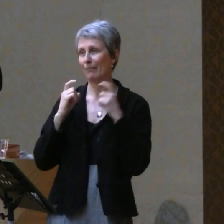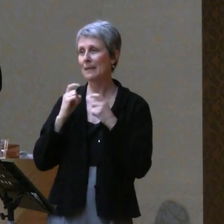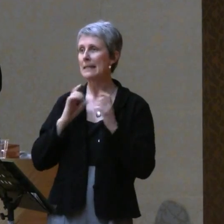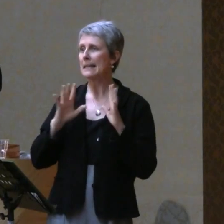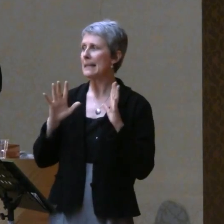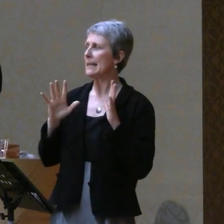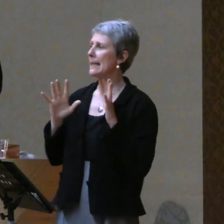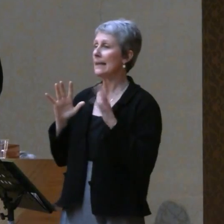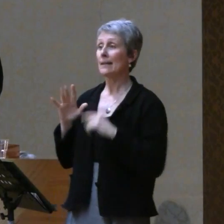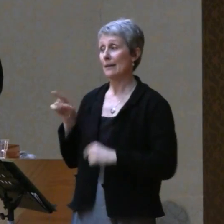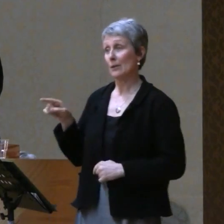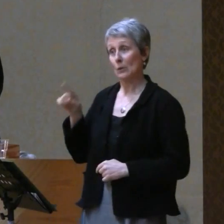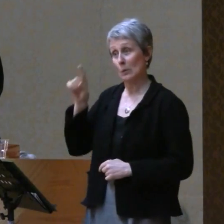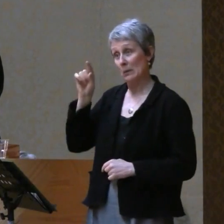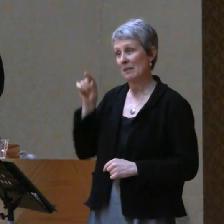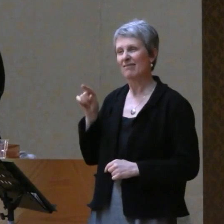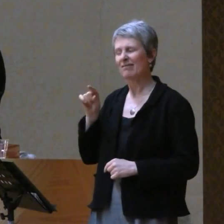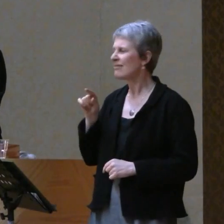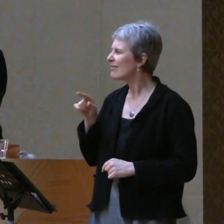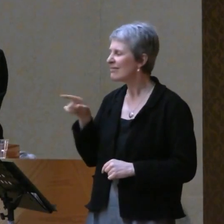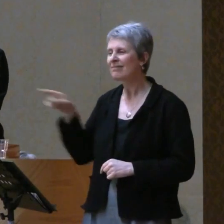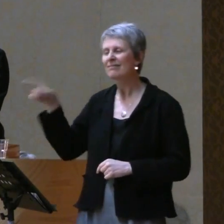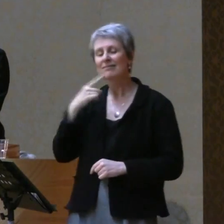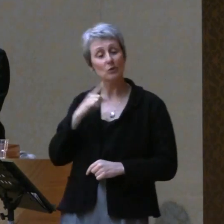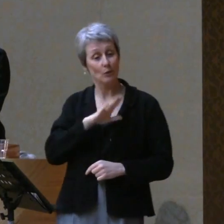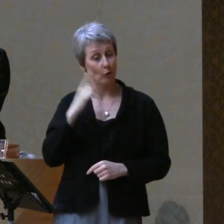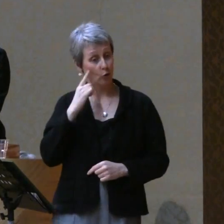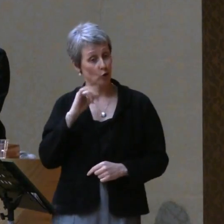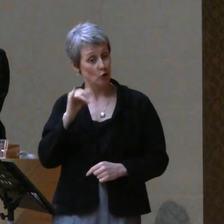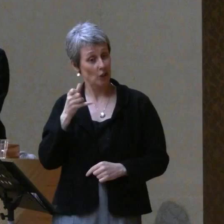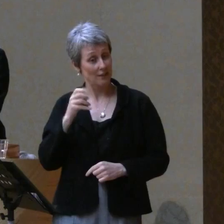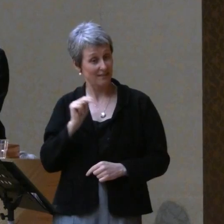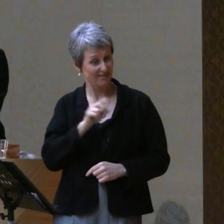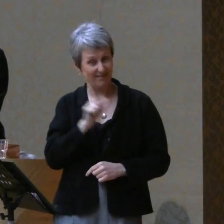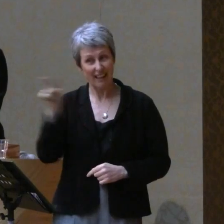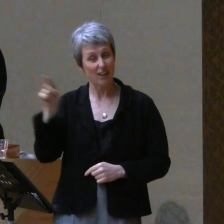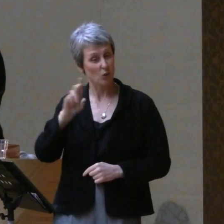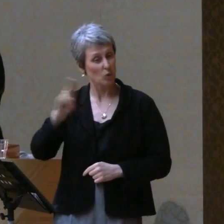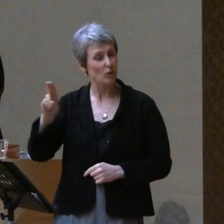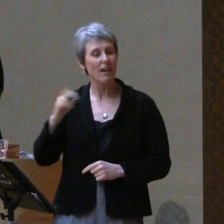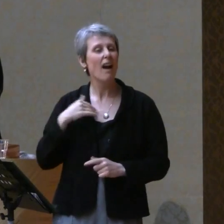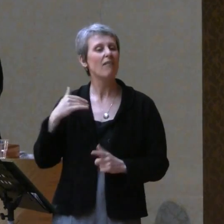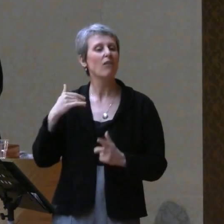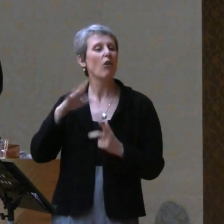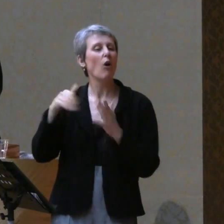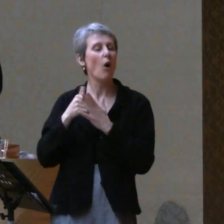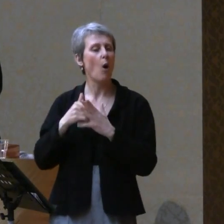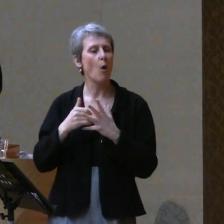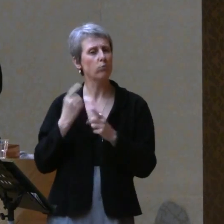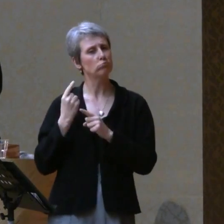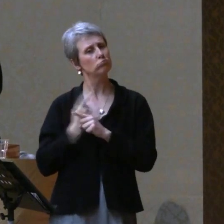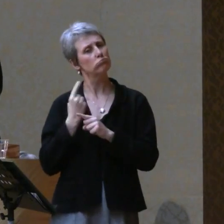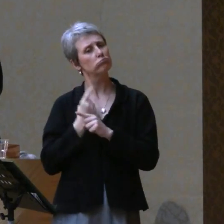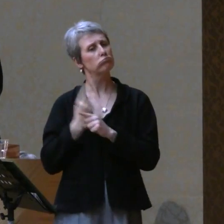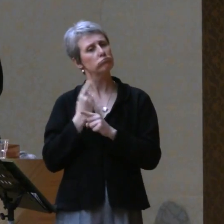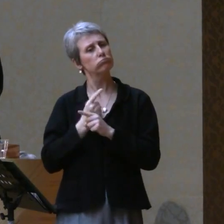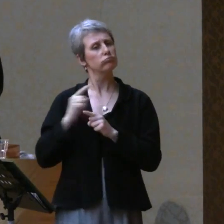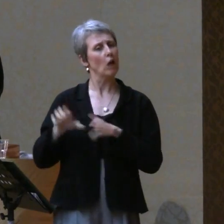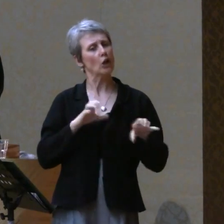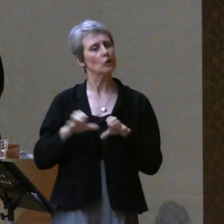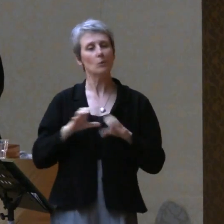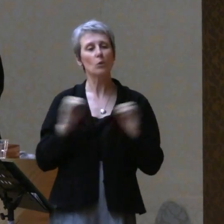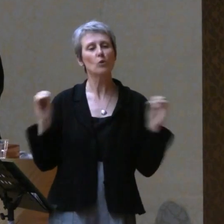Jason, you've never heard of Unitarian Universalists? They're the ones with all the ethics and none of the doctrine.